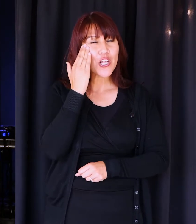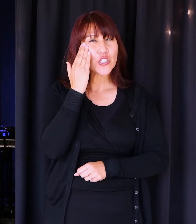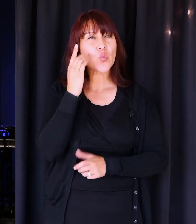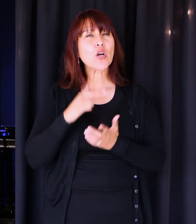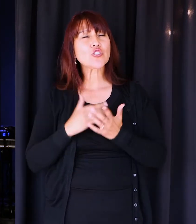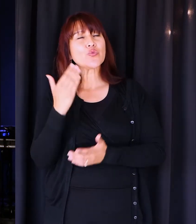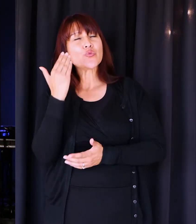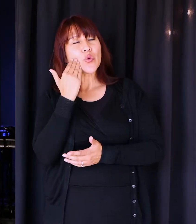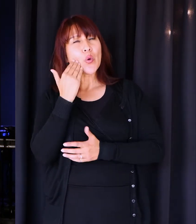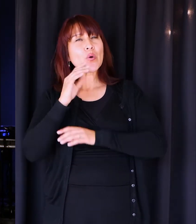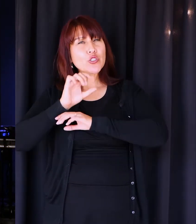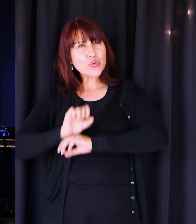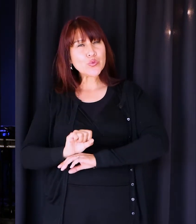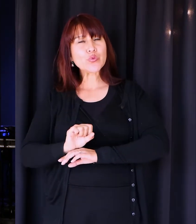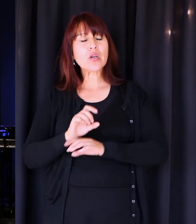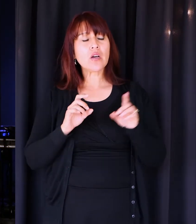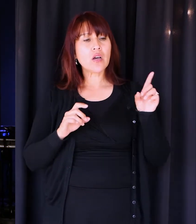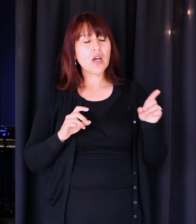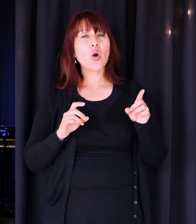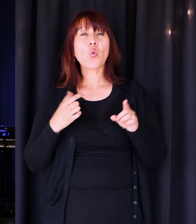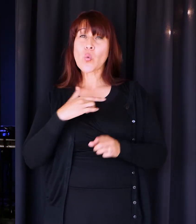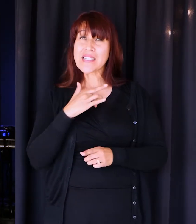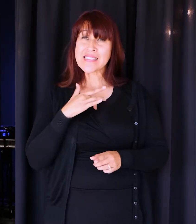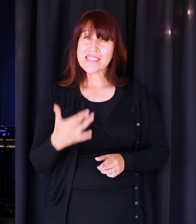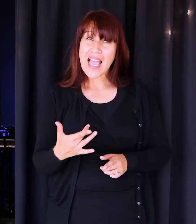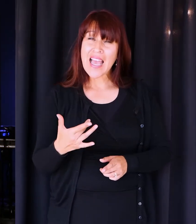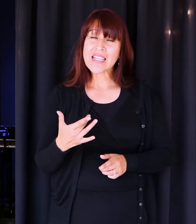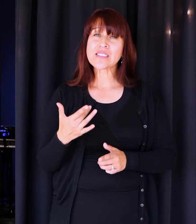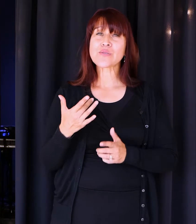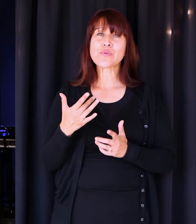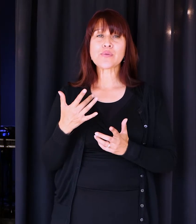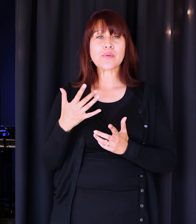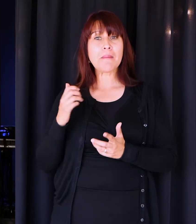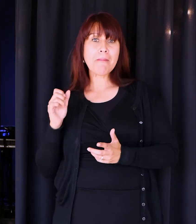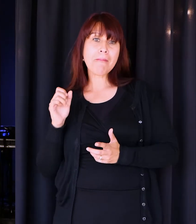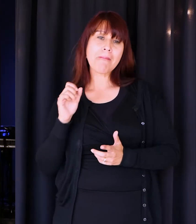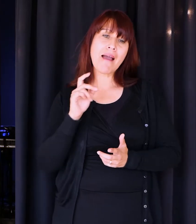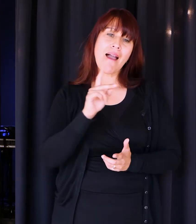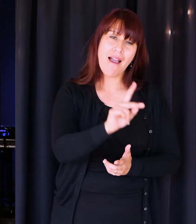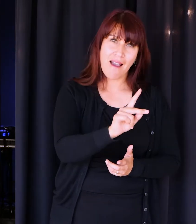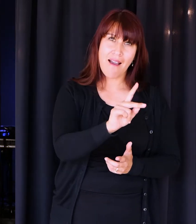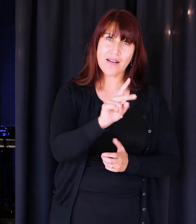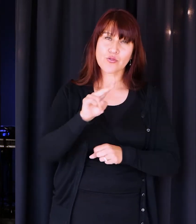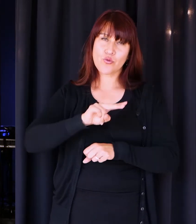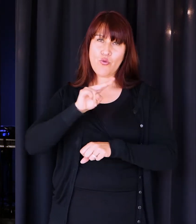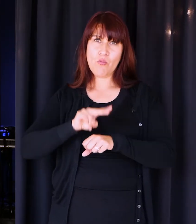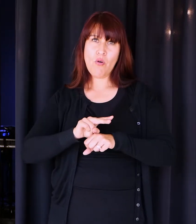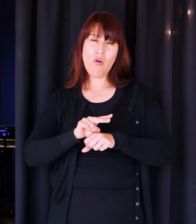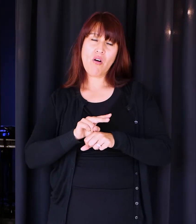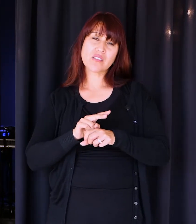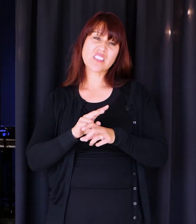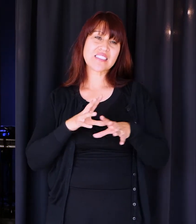you know. And listen, we have a tendency to settle back where normal is. We